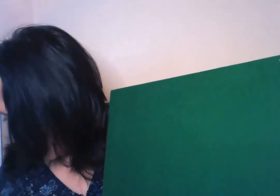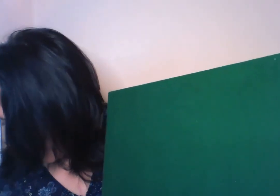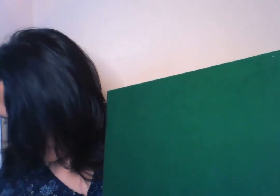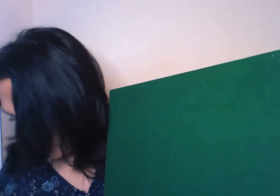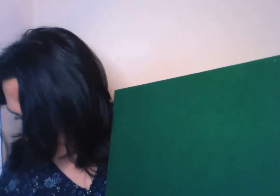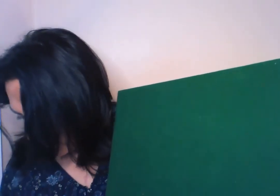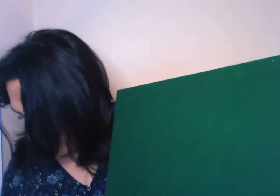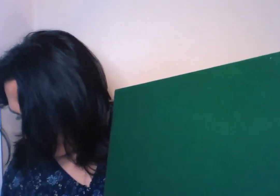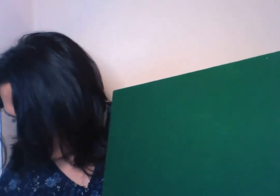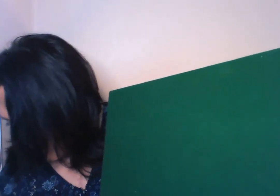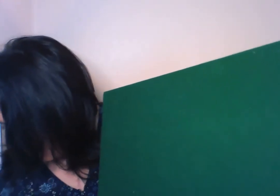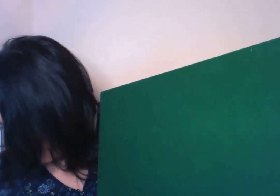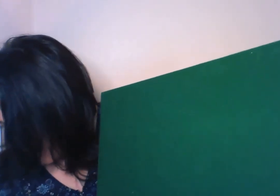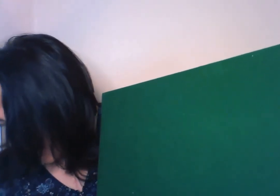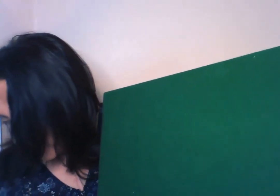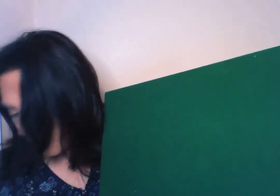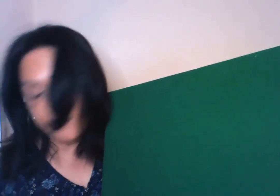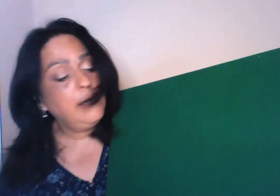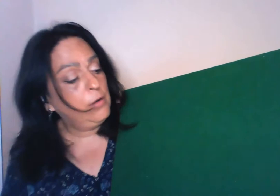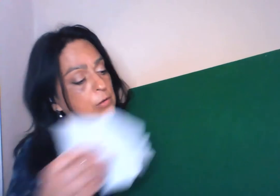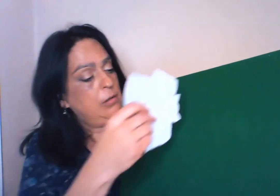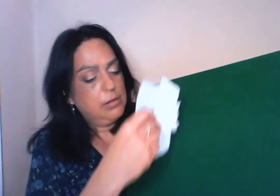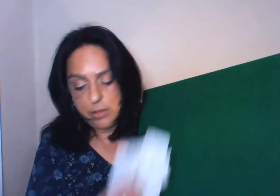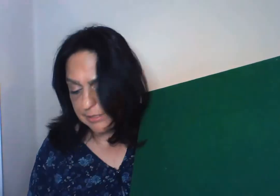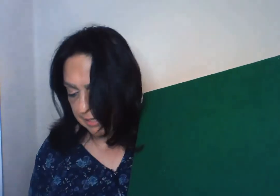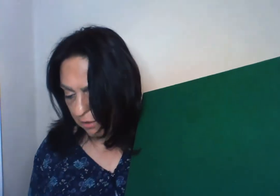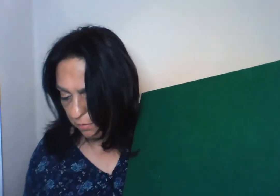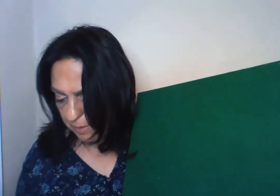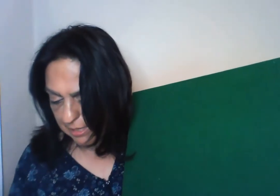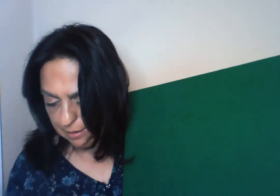And he came to the house of the little, the second piggy.